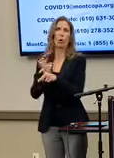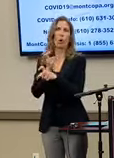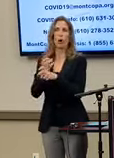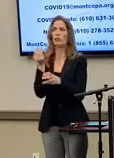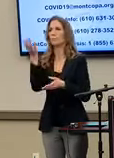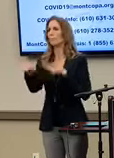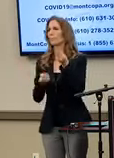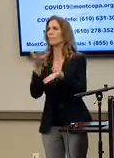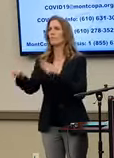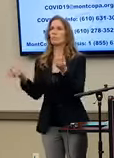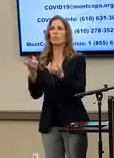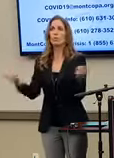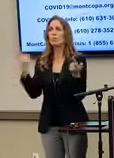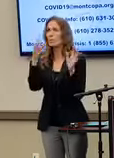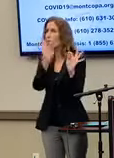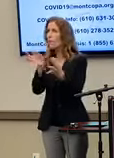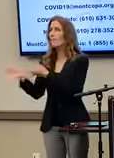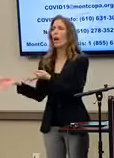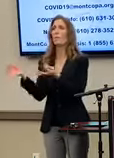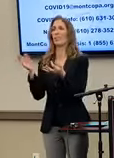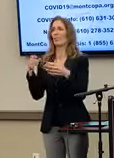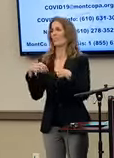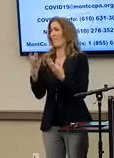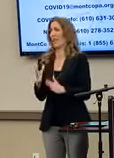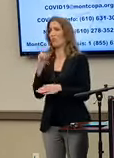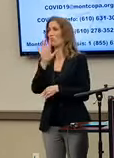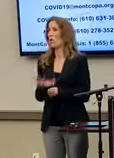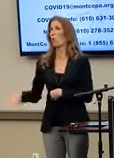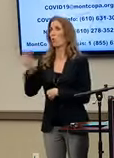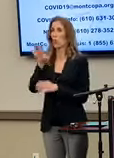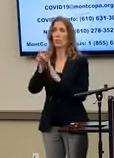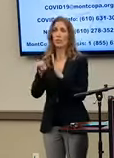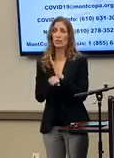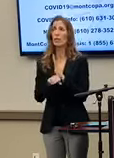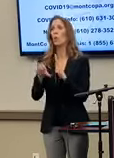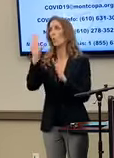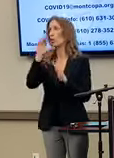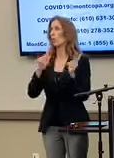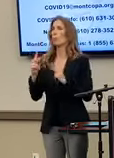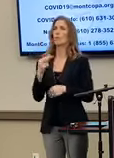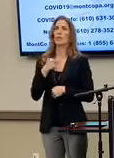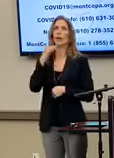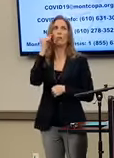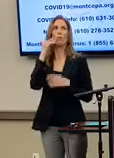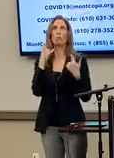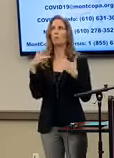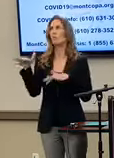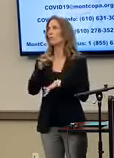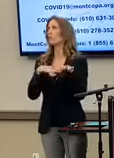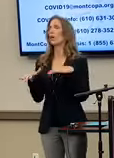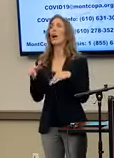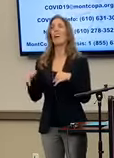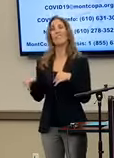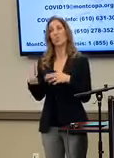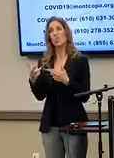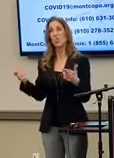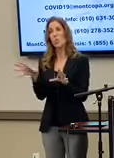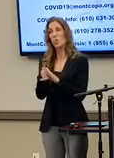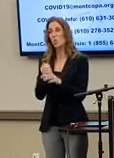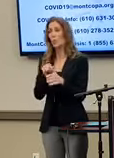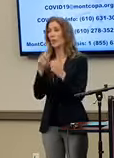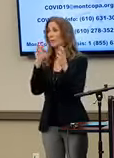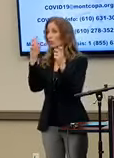resources for families and providers across the state. We know that everyone is cooped up at home. Um, these resources include